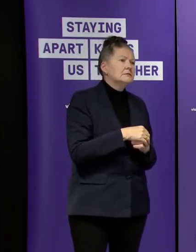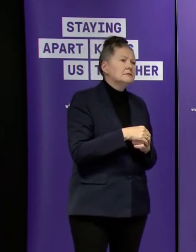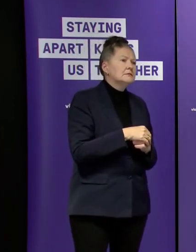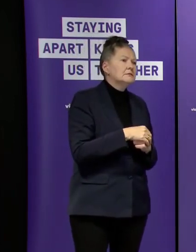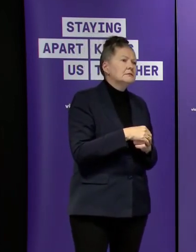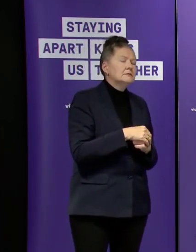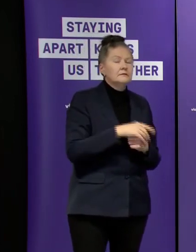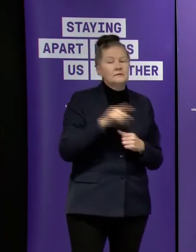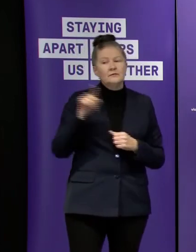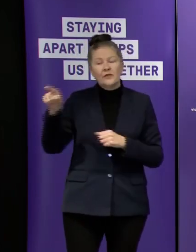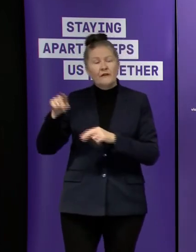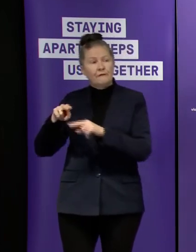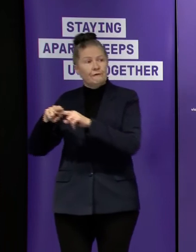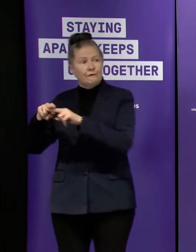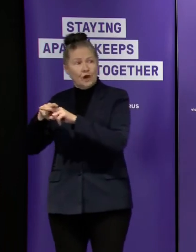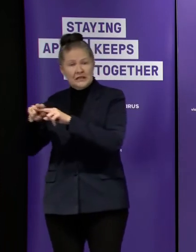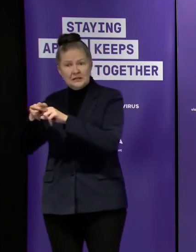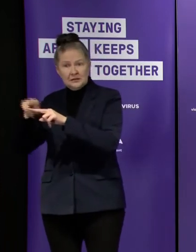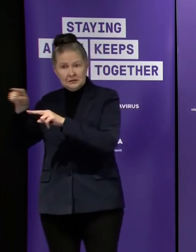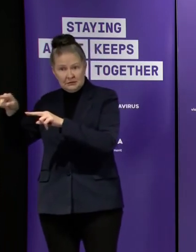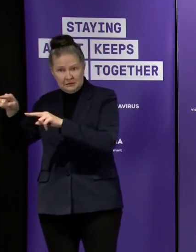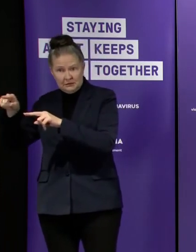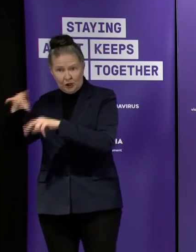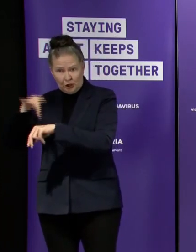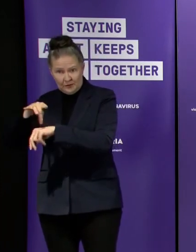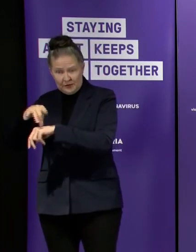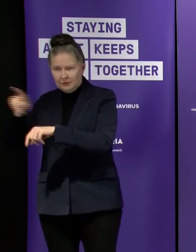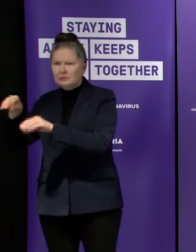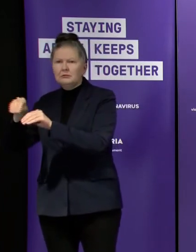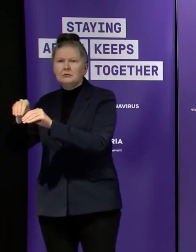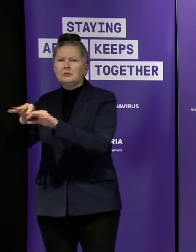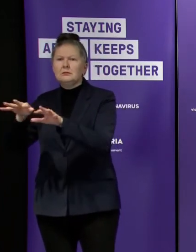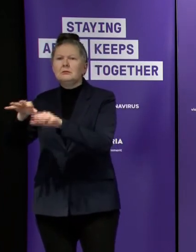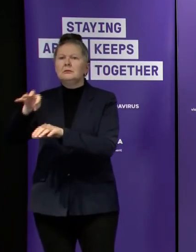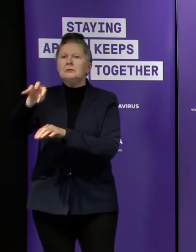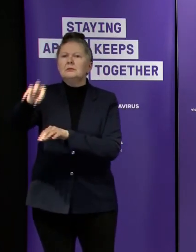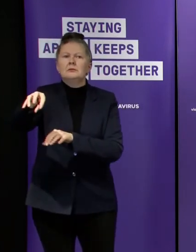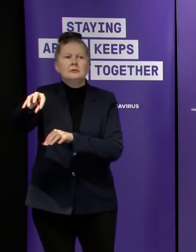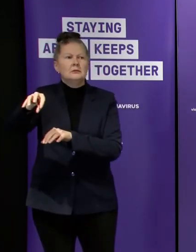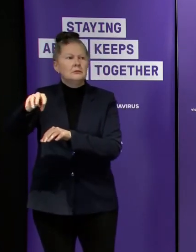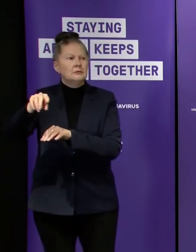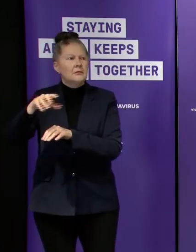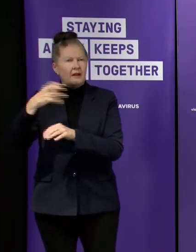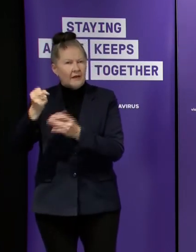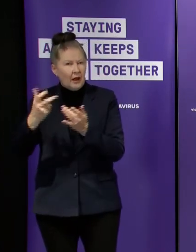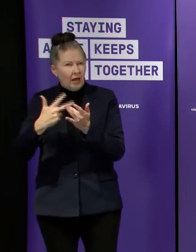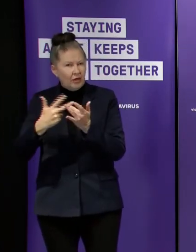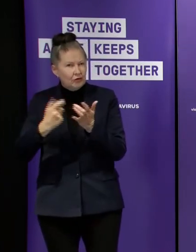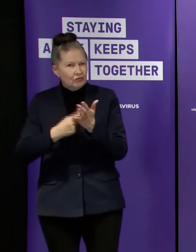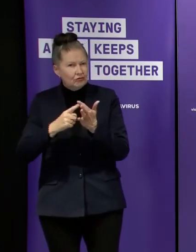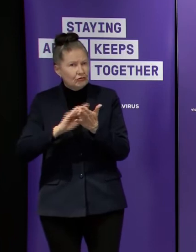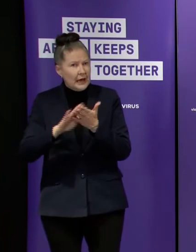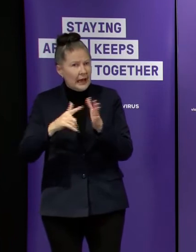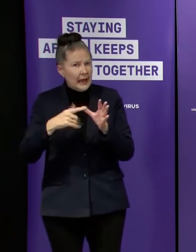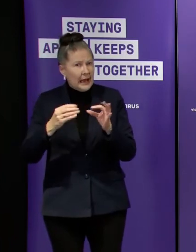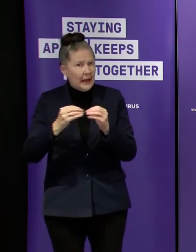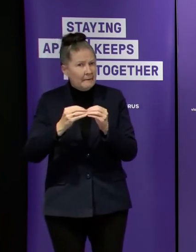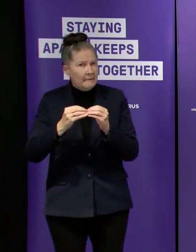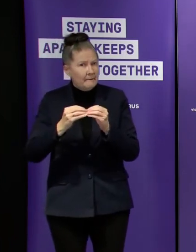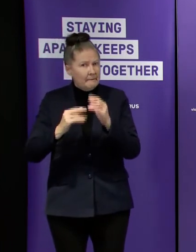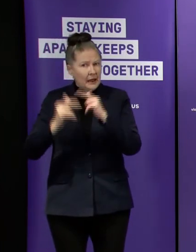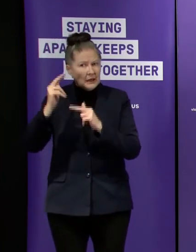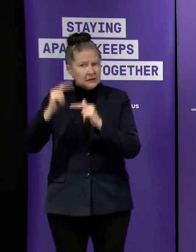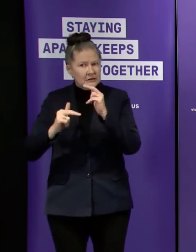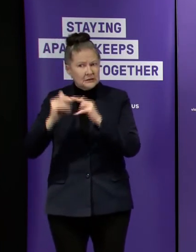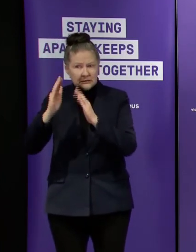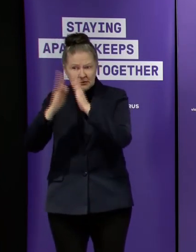to other peninsula health installation so we've heard that uh we've had another cluster emerge at a rehab facility on golf links road yeah i think they're